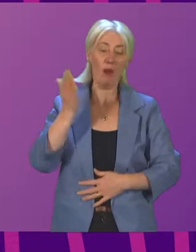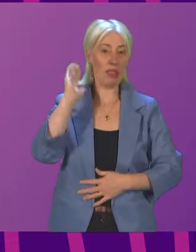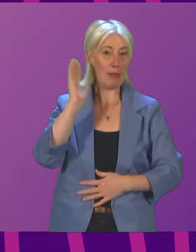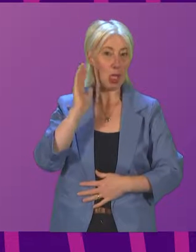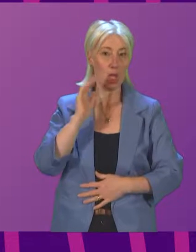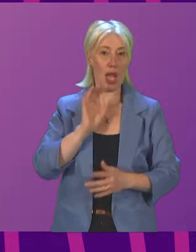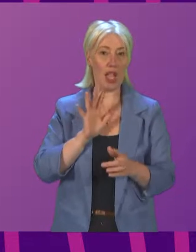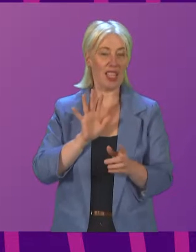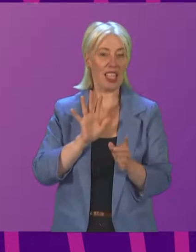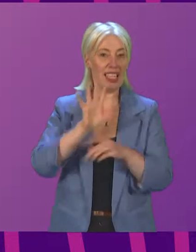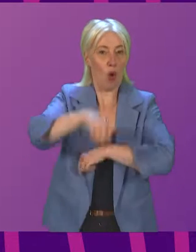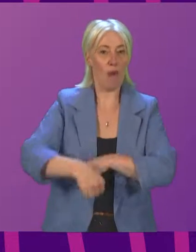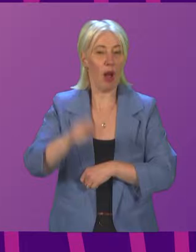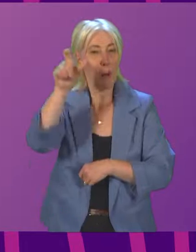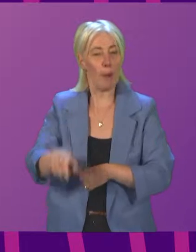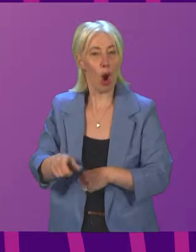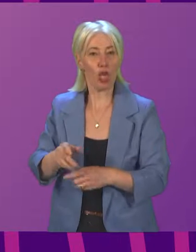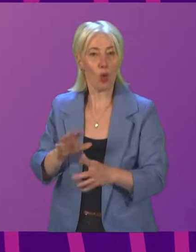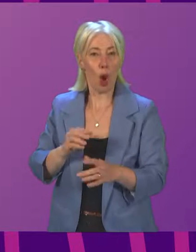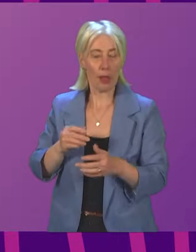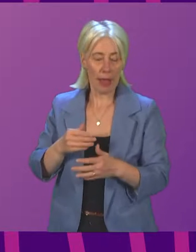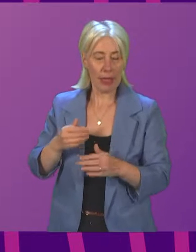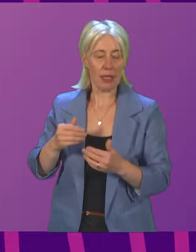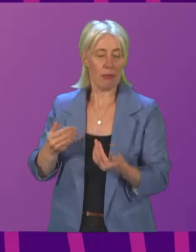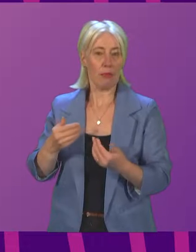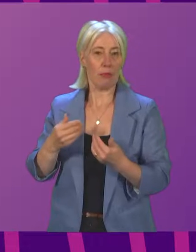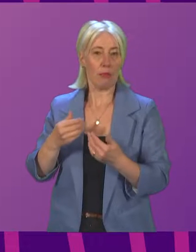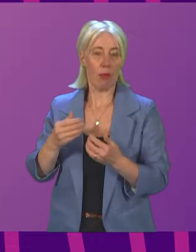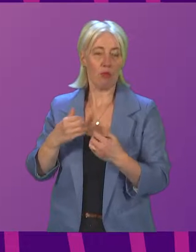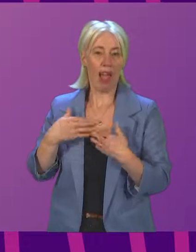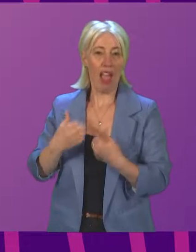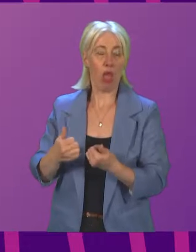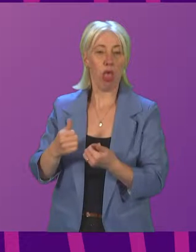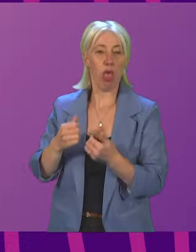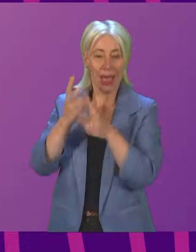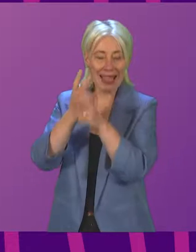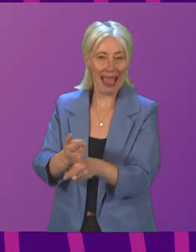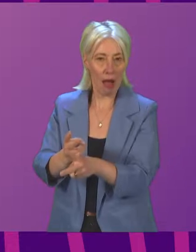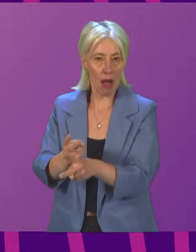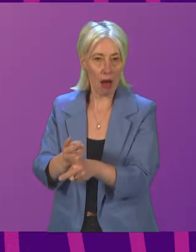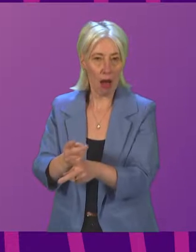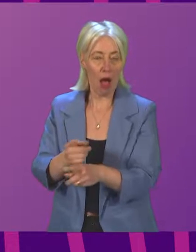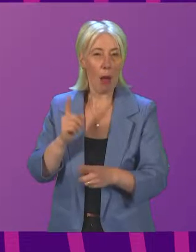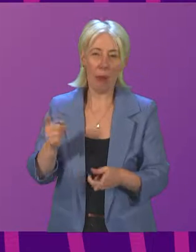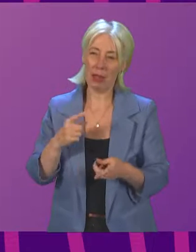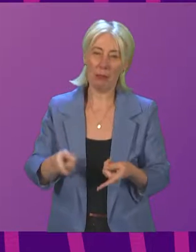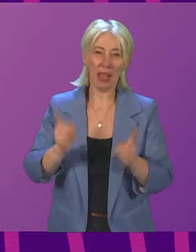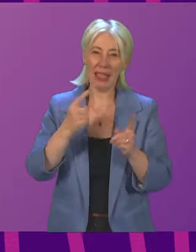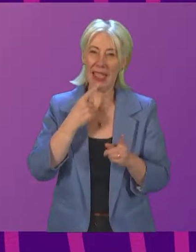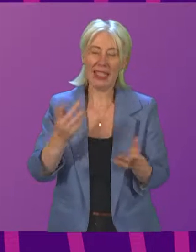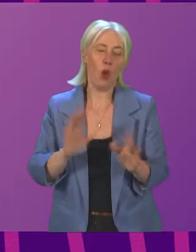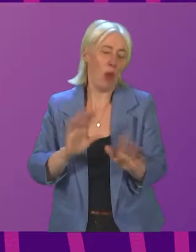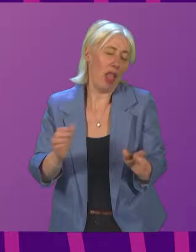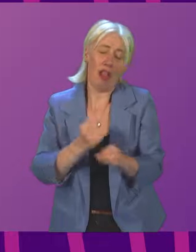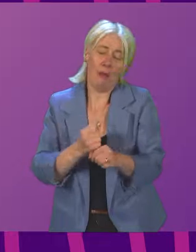privacy or the right to seek intimate medical care without molestation. But the minister shattered that consensus that evening by saying the government were